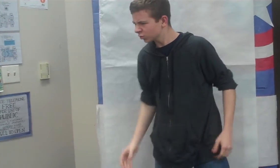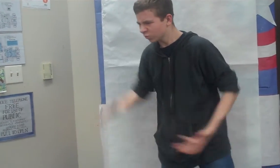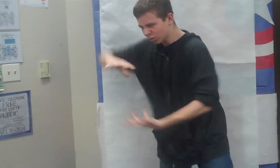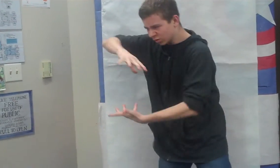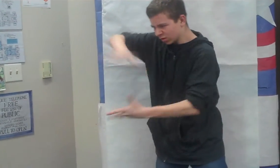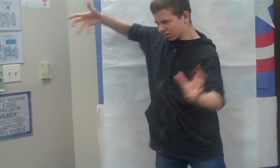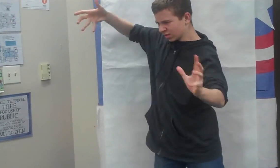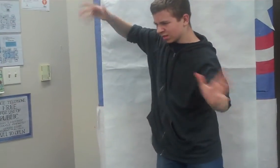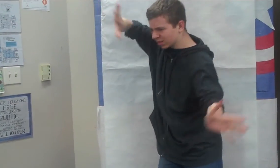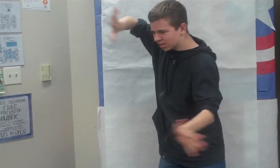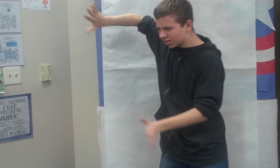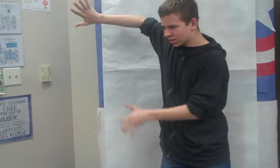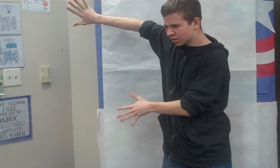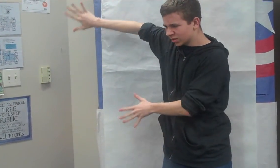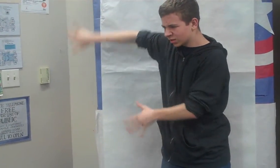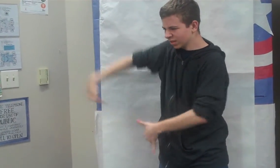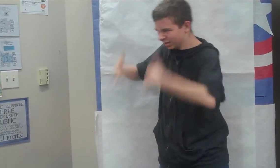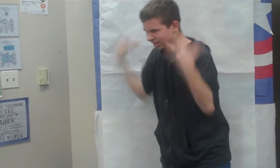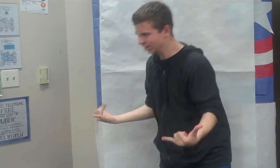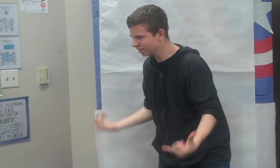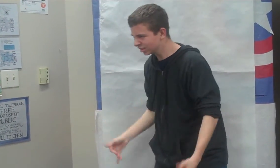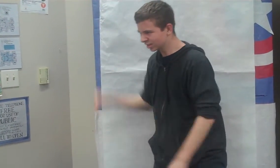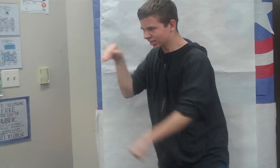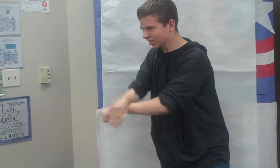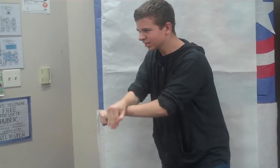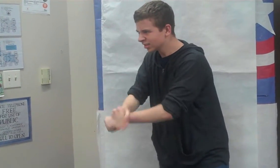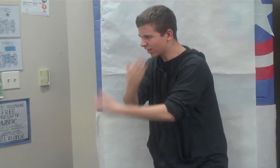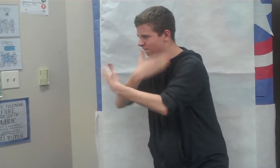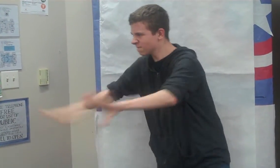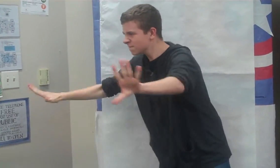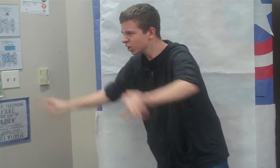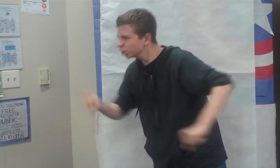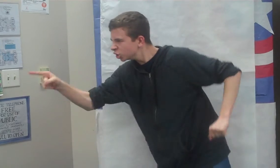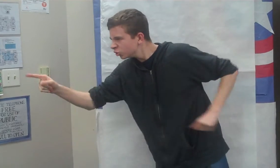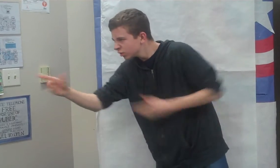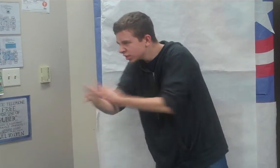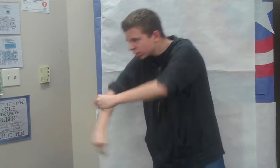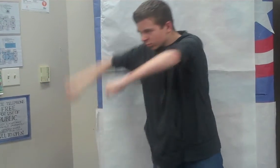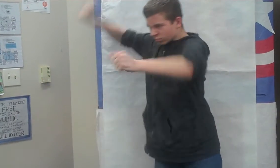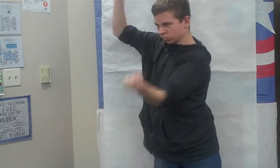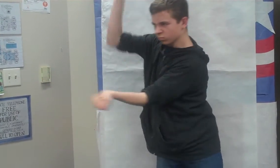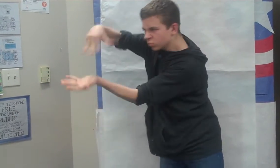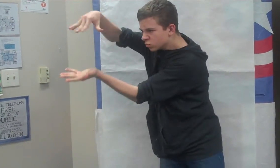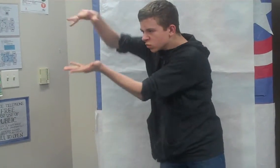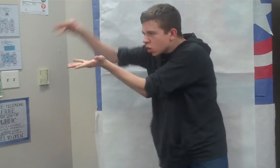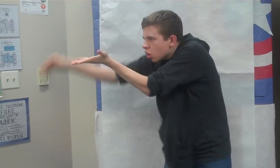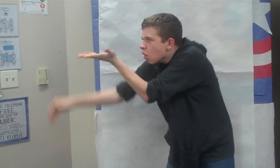you are is a dying scream After tonight I shall end this demon dream